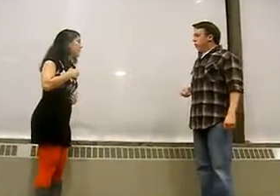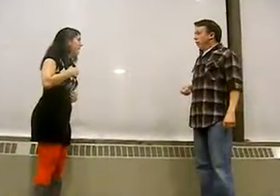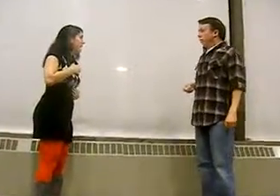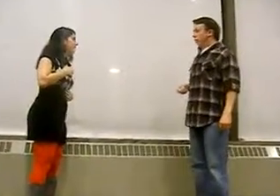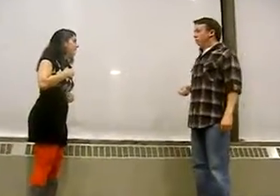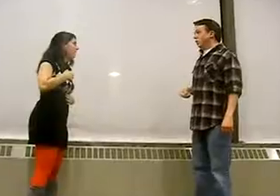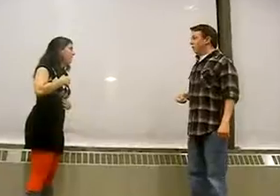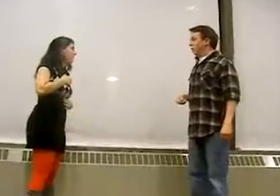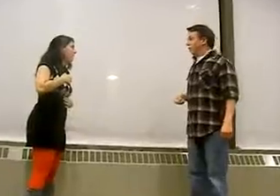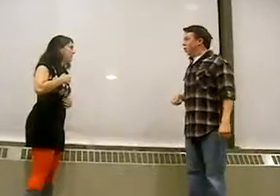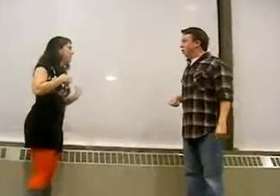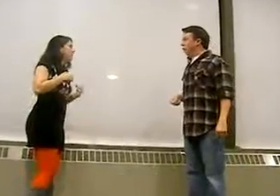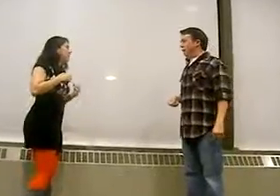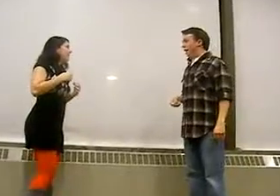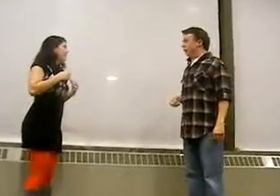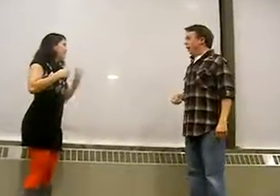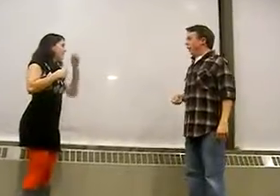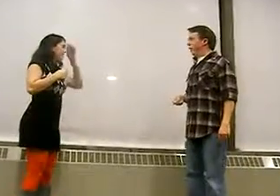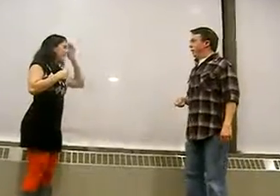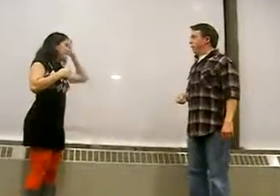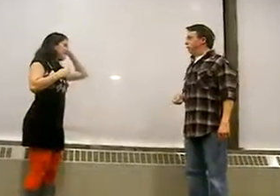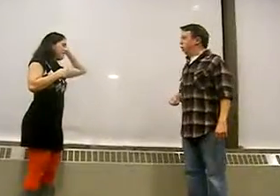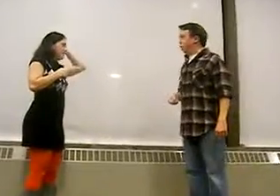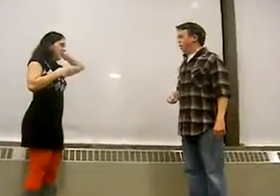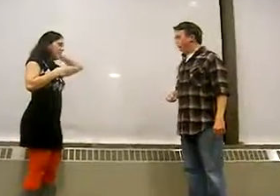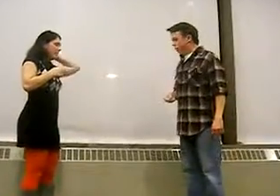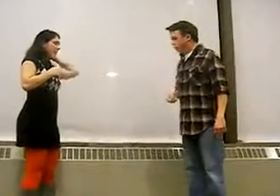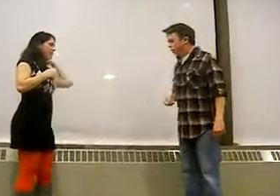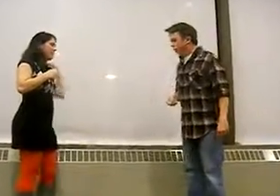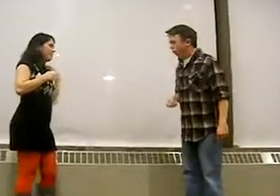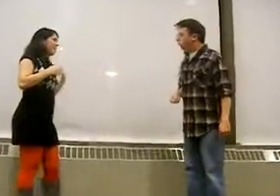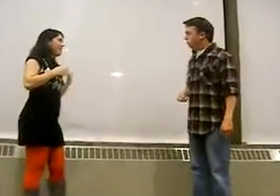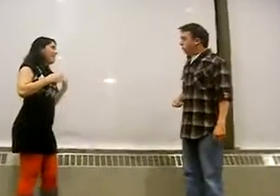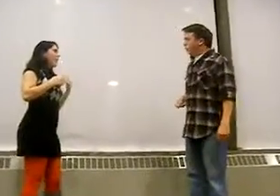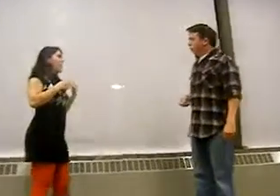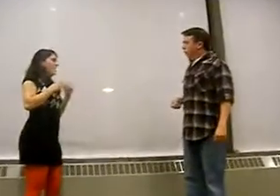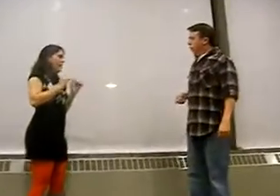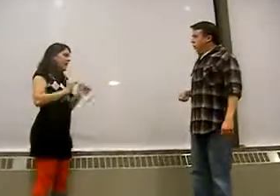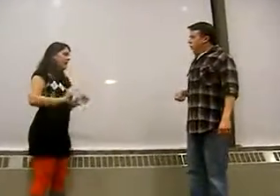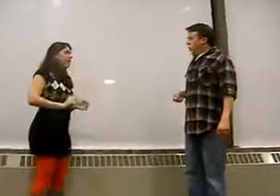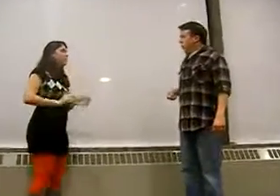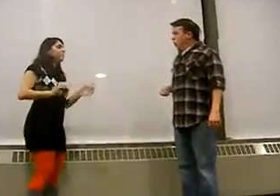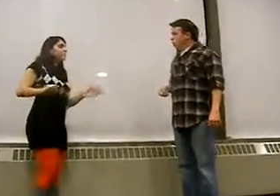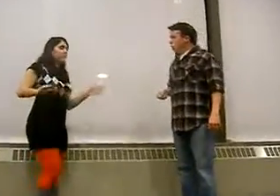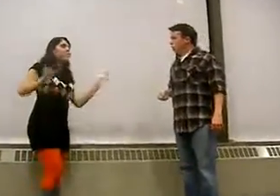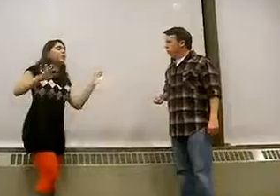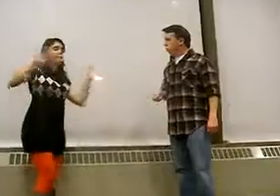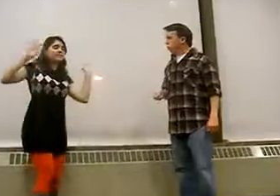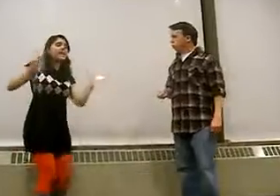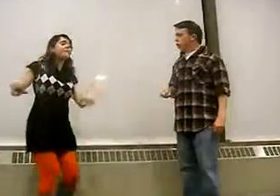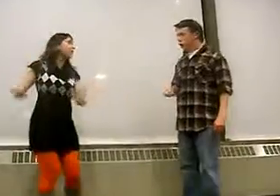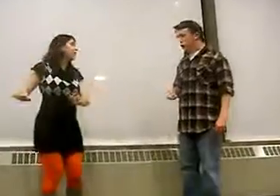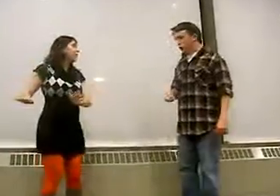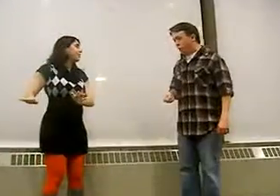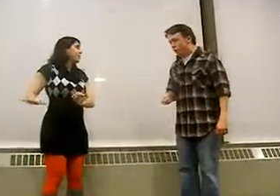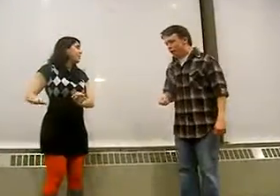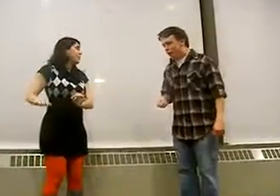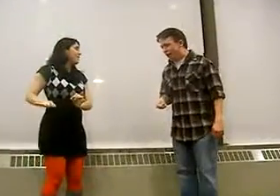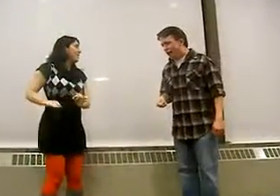that? Because I love you. That's what loving people do. They yell at each other. Oh, okay, um, so, well, you know, we'll save the... You look pretty today!